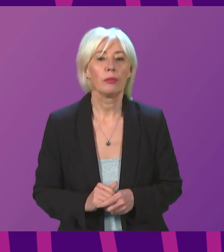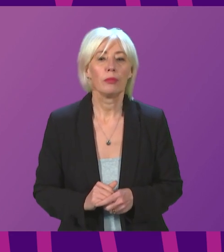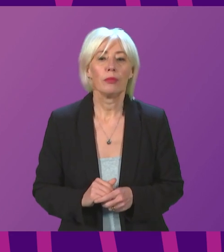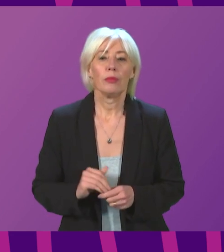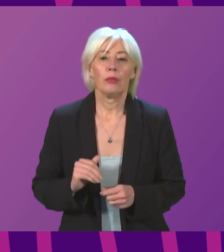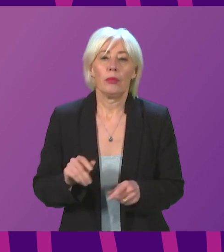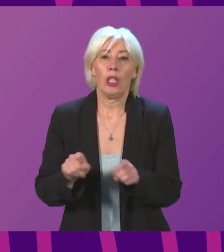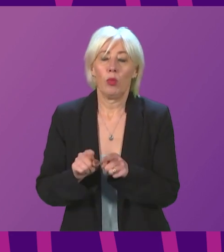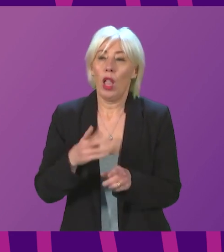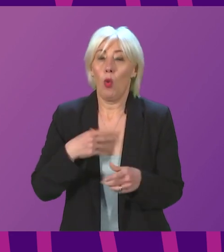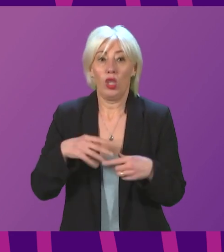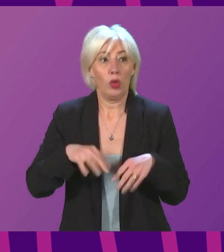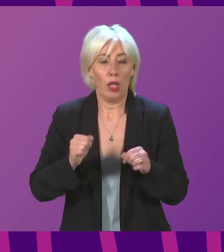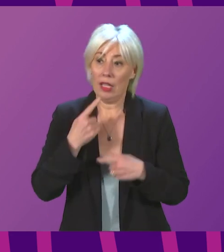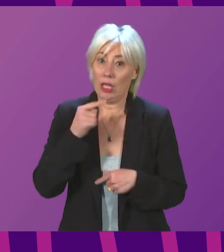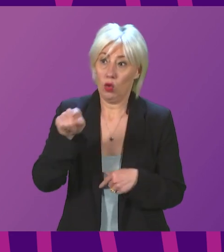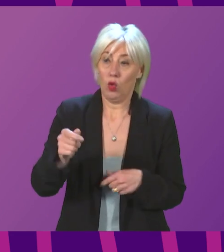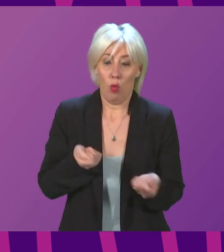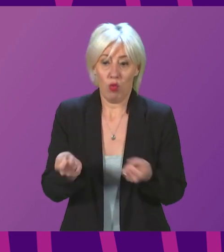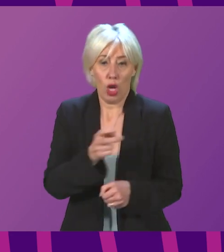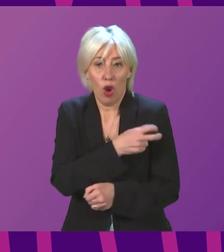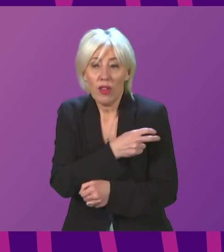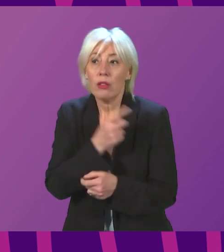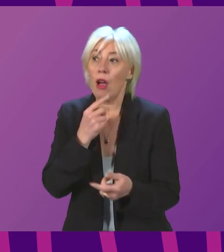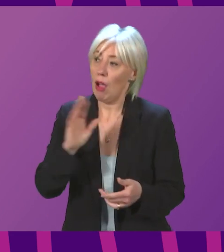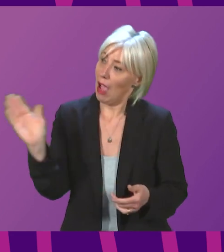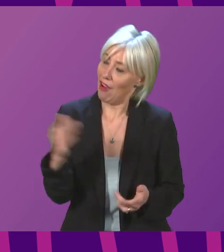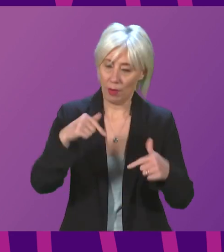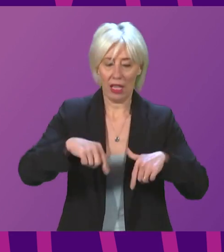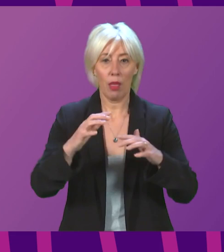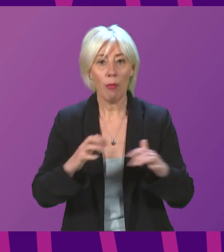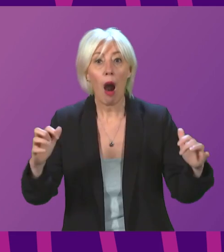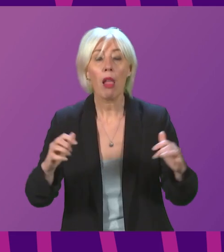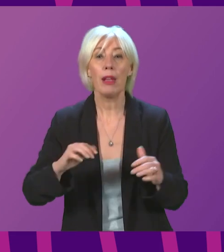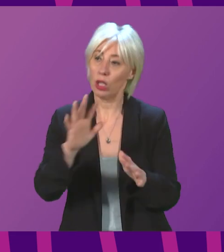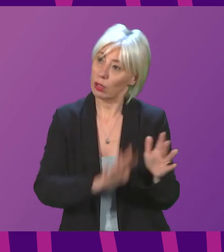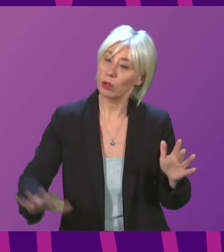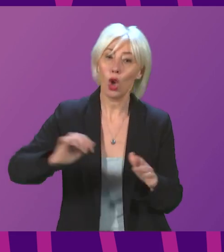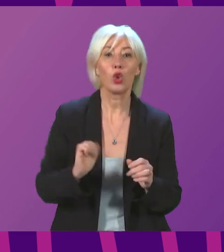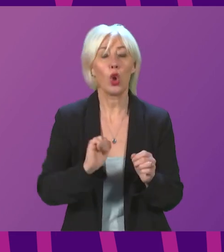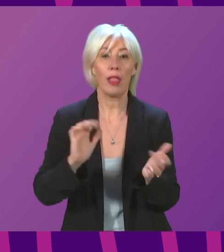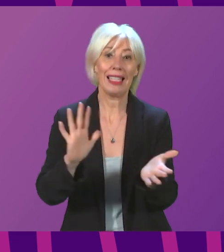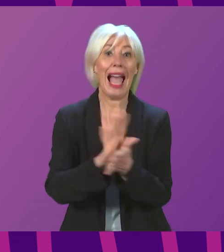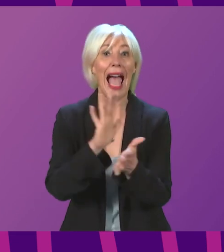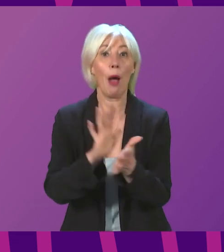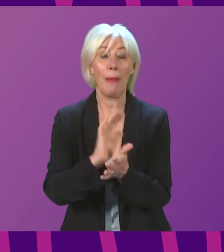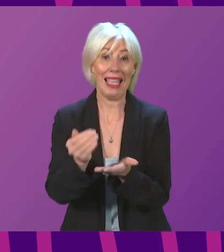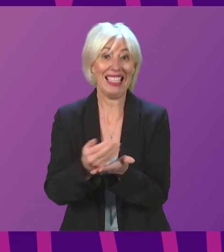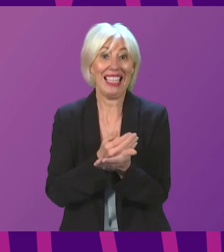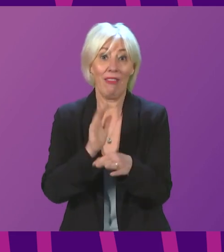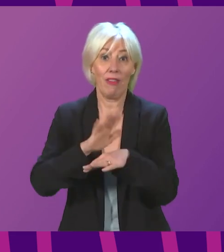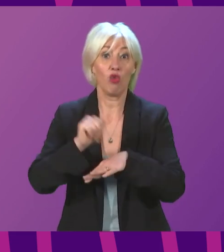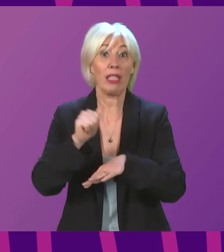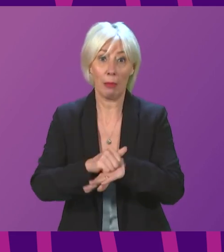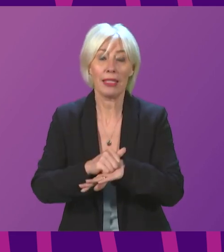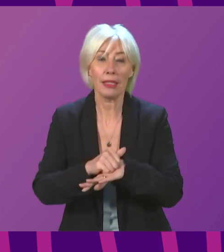Presiding Officer, can I also begin by wishing you, everyone across our Parliament and indeed everyone across the country, a very happy and safe Christmas. And I know